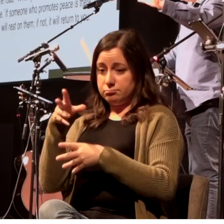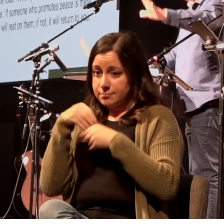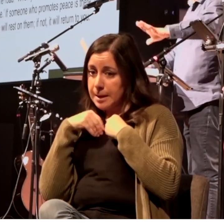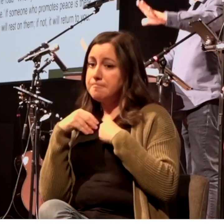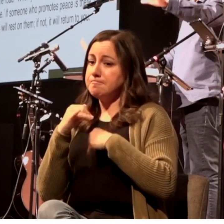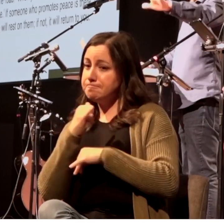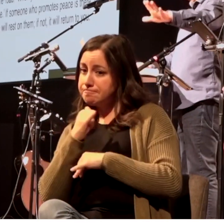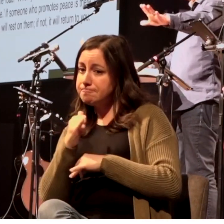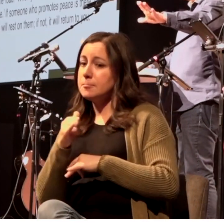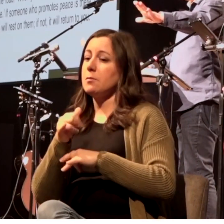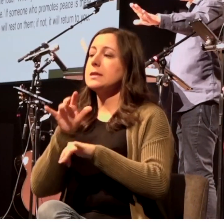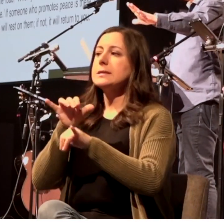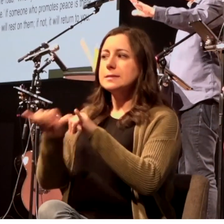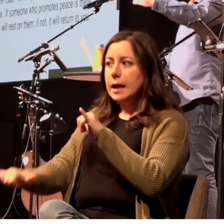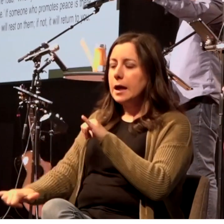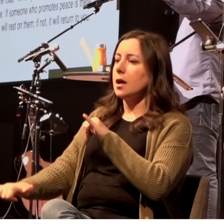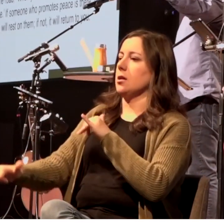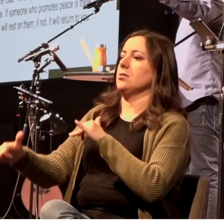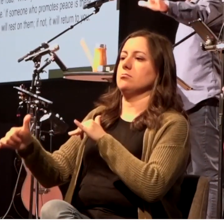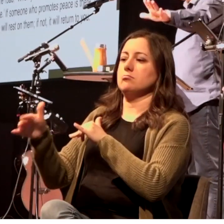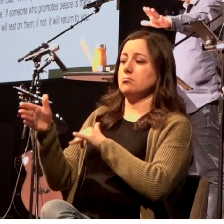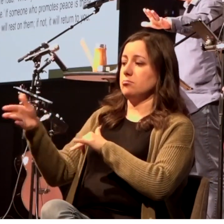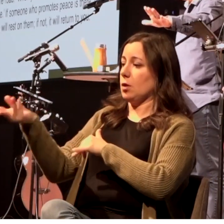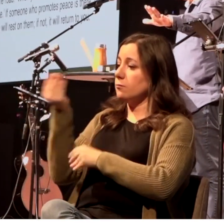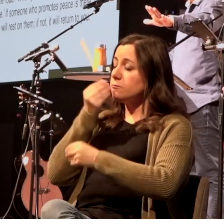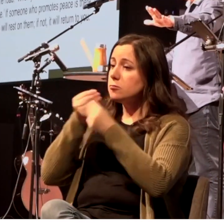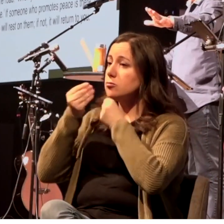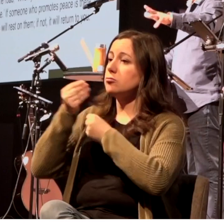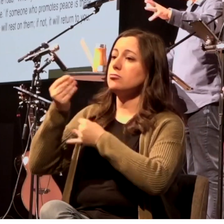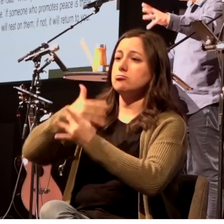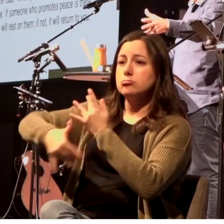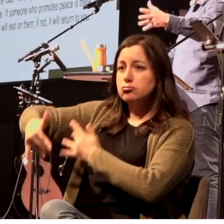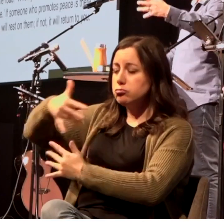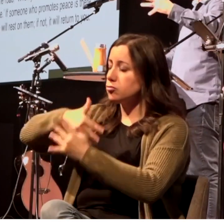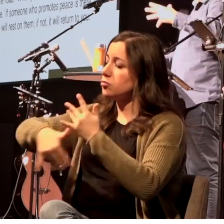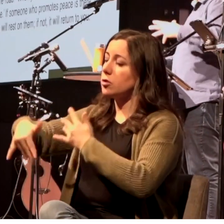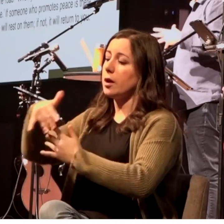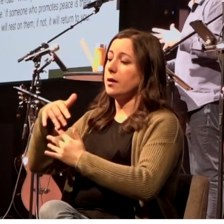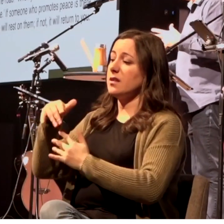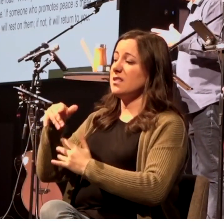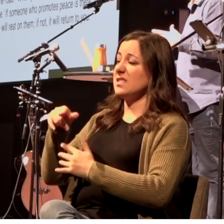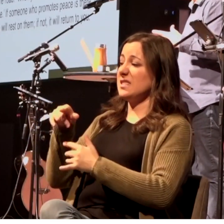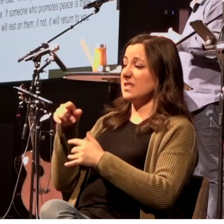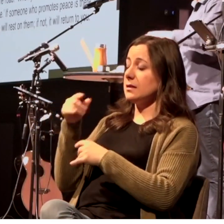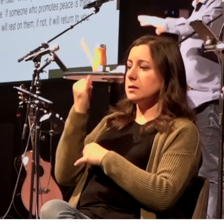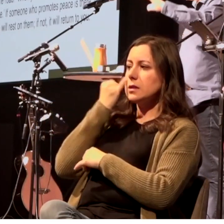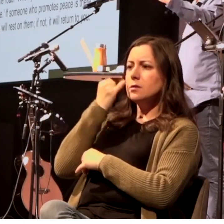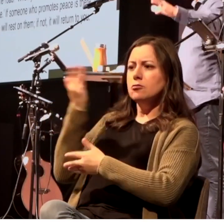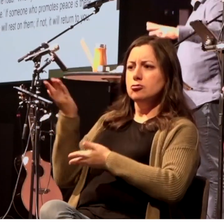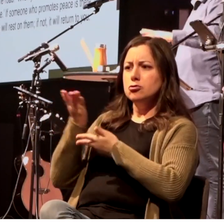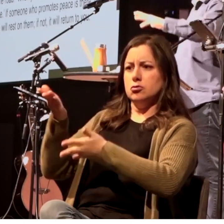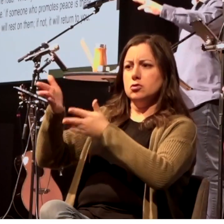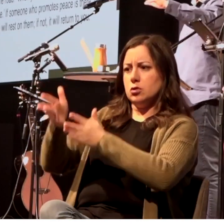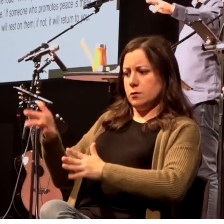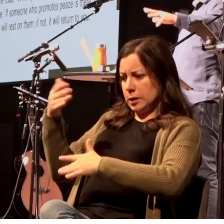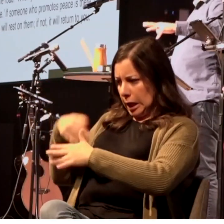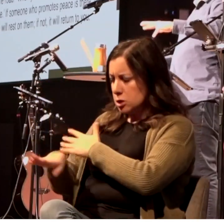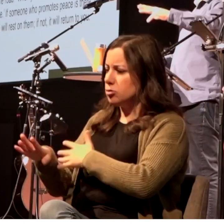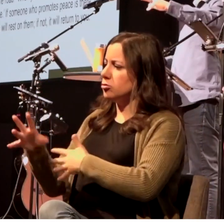eating and drinking whatever they give you for the worker deserves his wages do not move around from